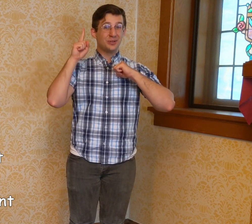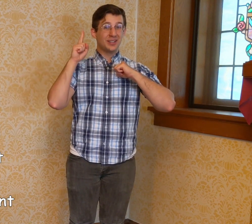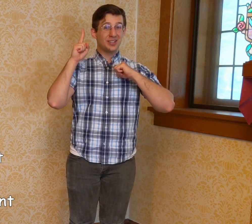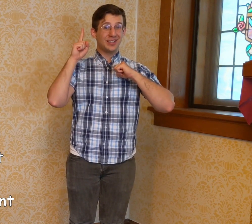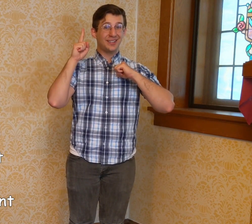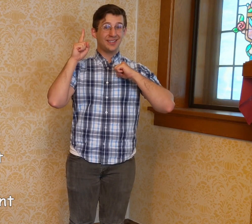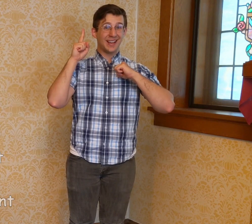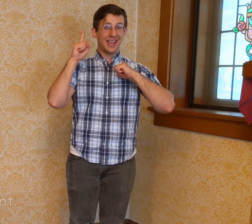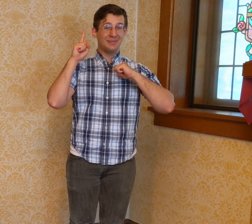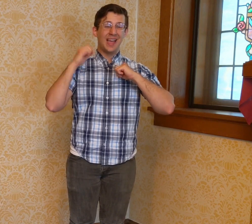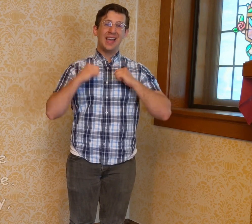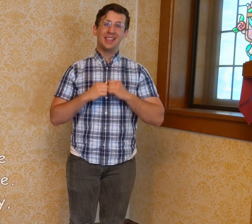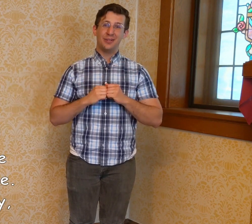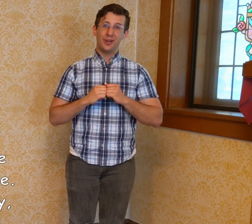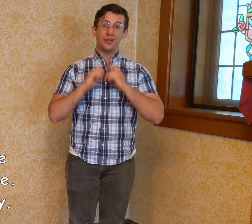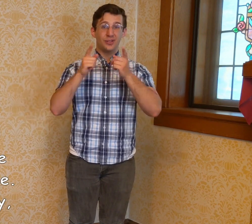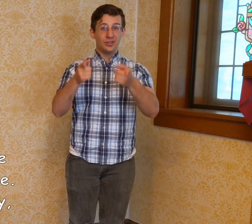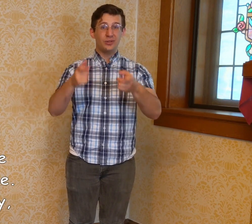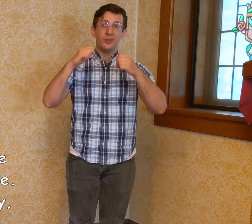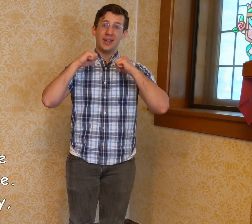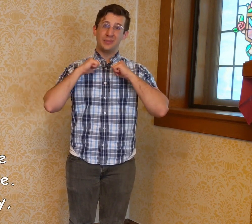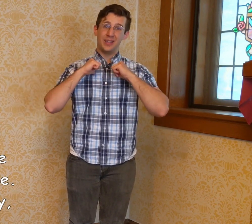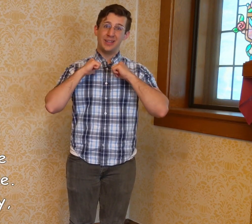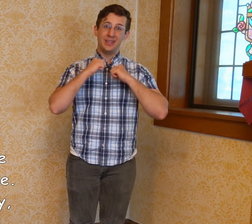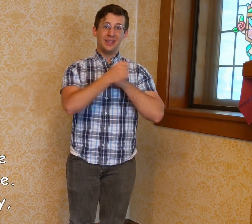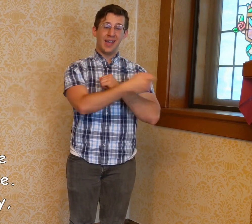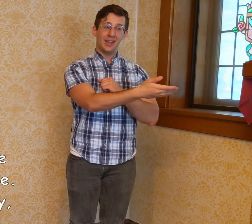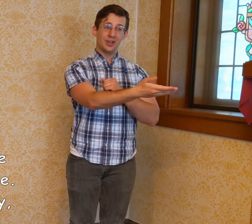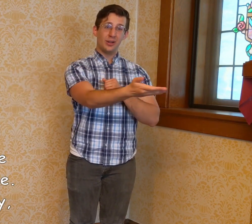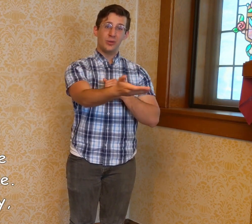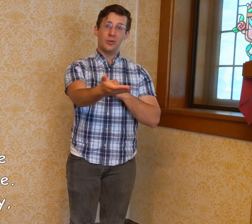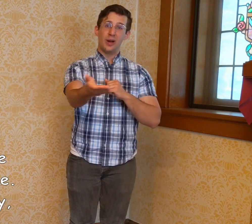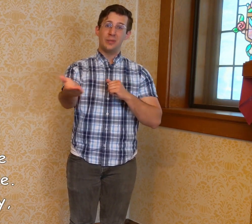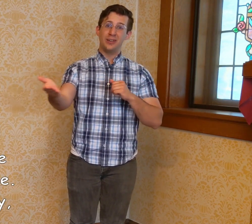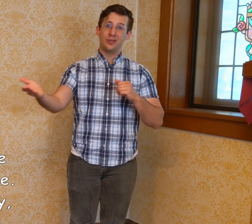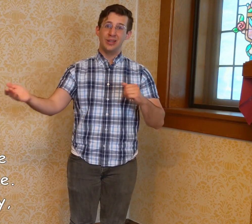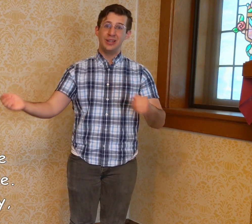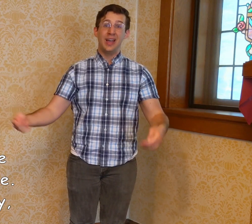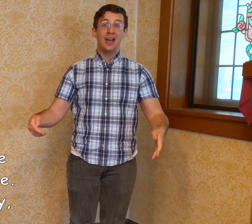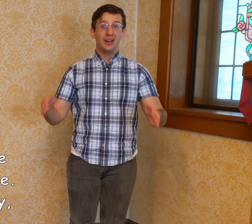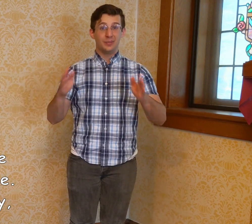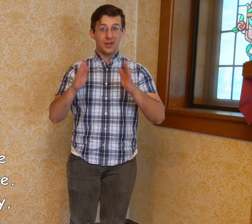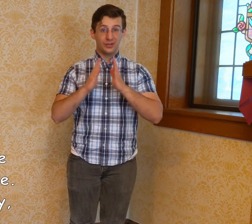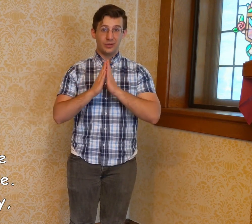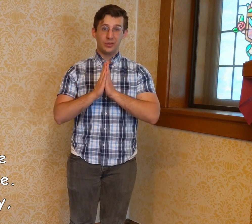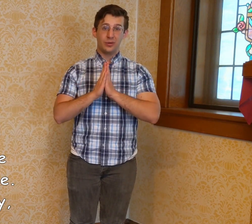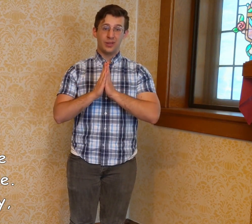in Jesus' name. That falls to you and me, and all who are made free. Help us, Lord, we